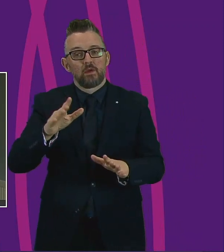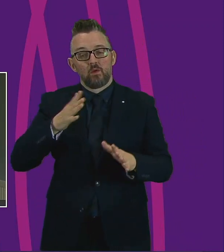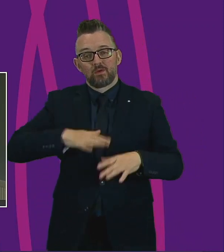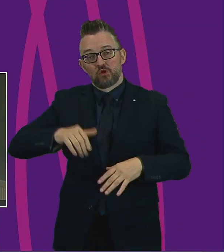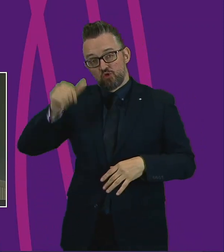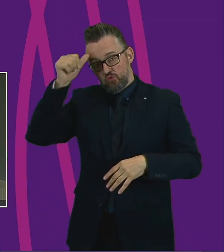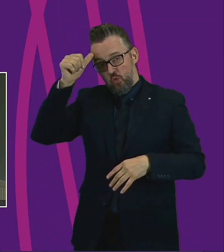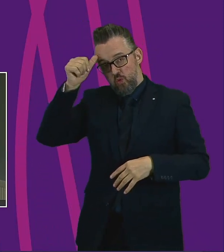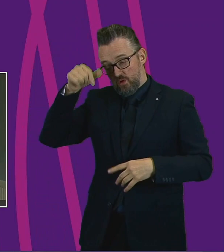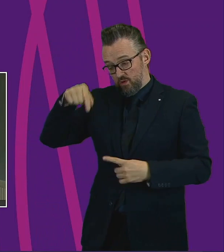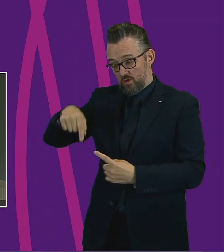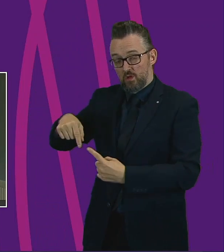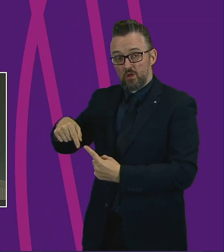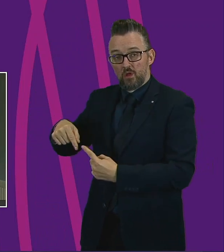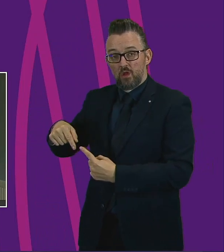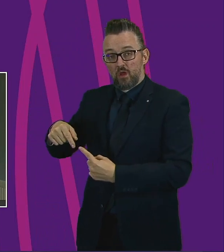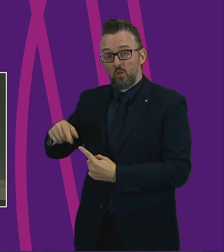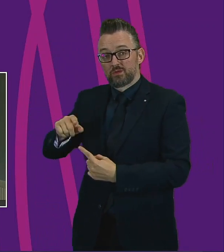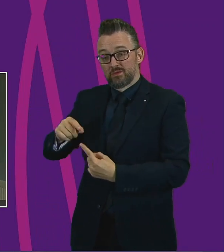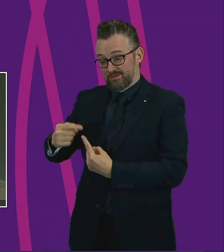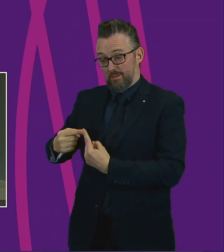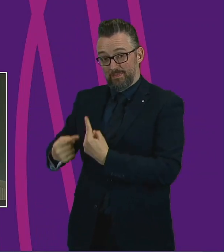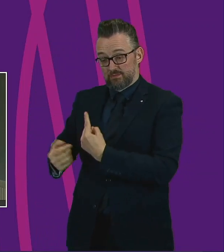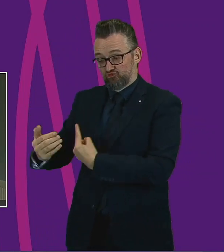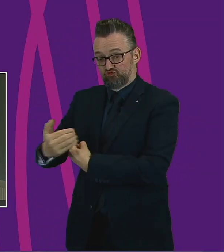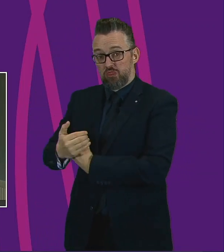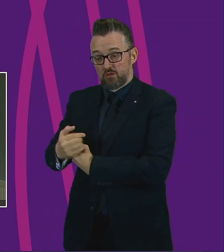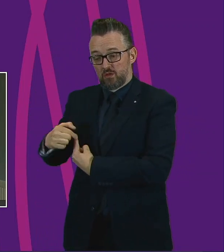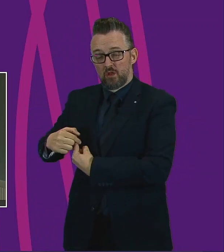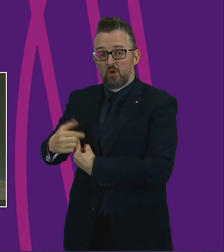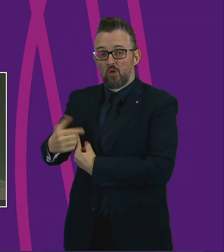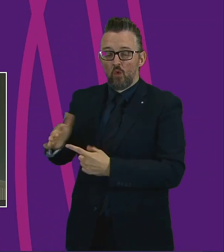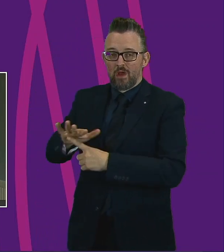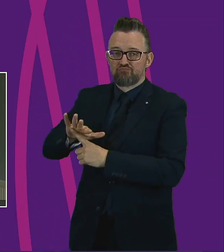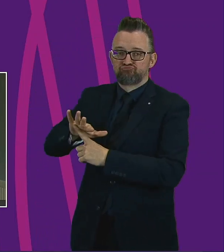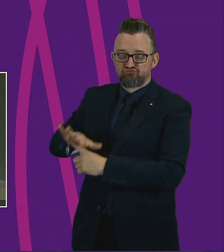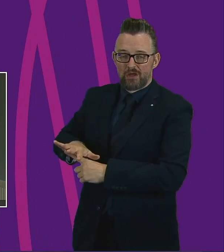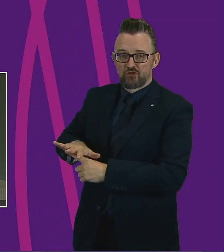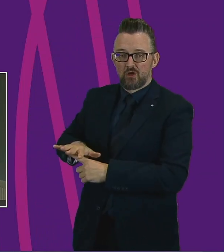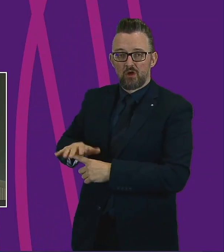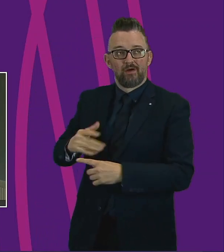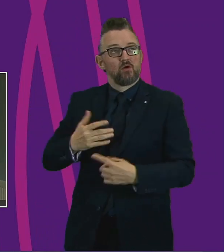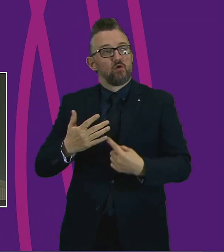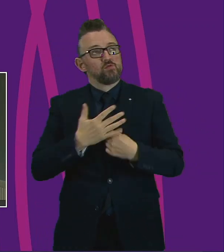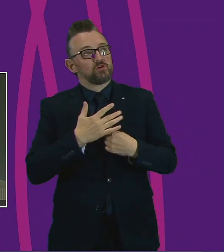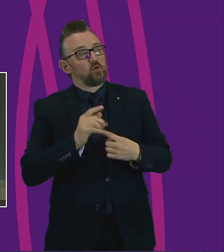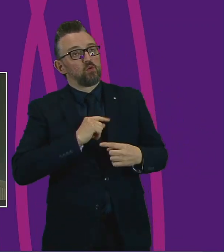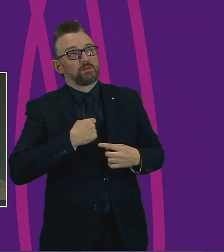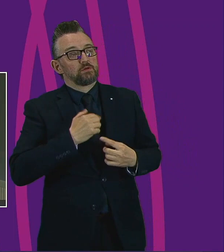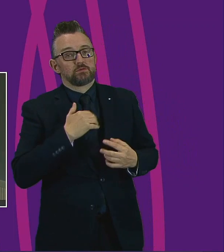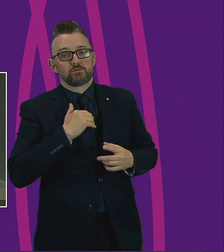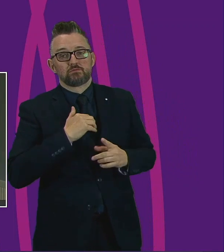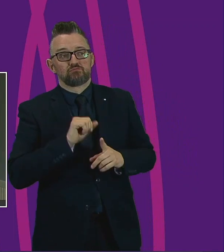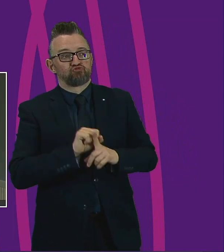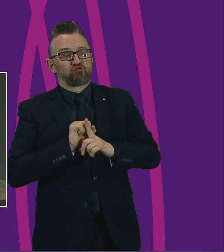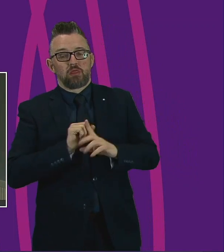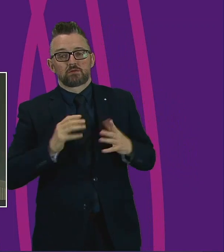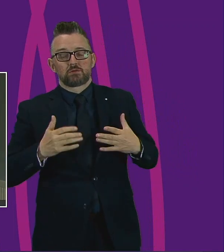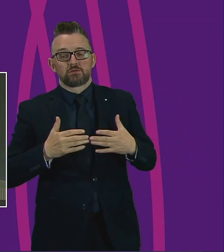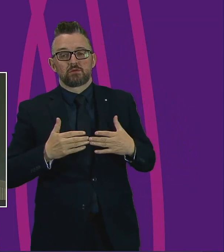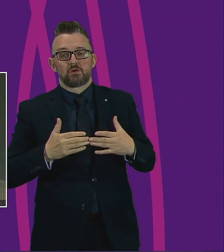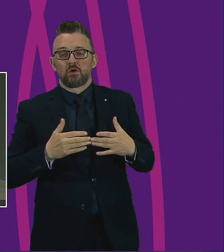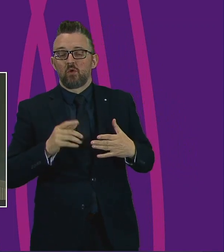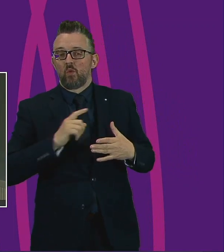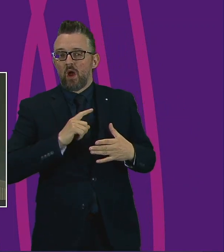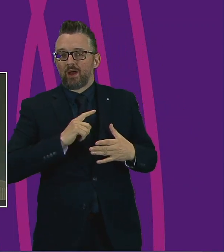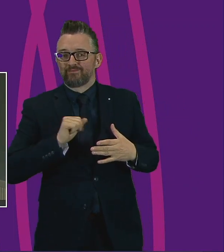we are putting on individuals and families who are shielding at present, particularly those